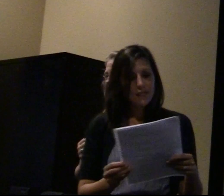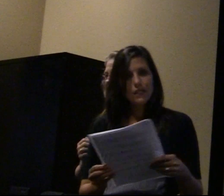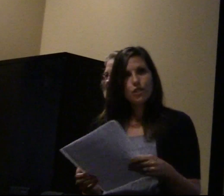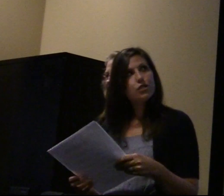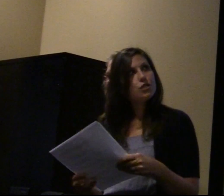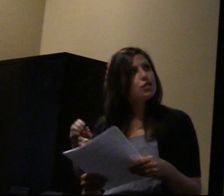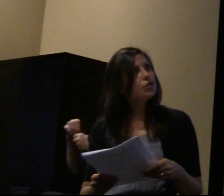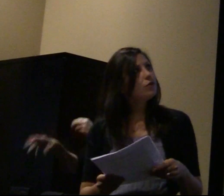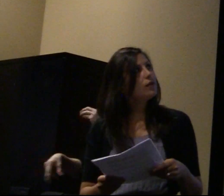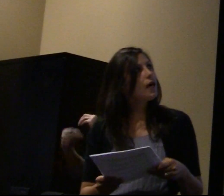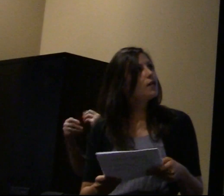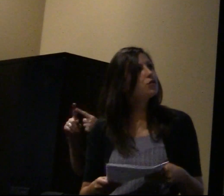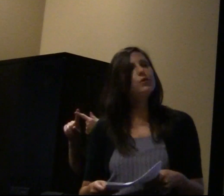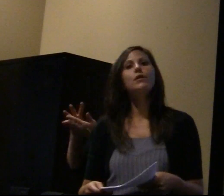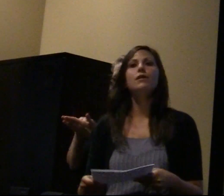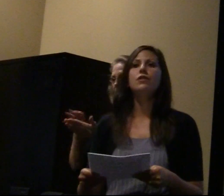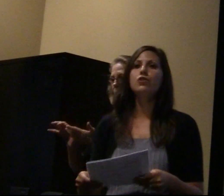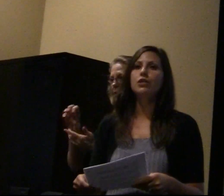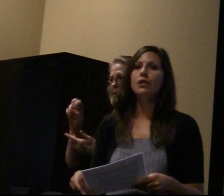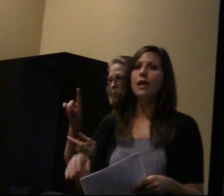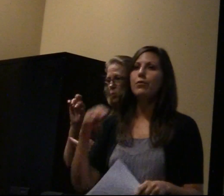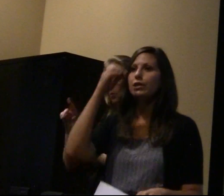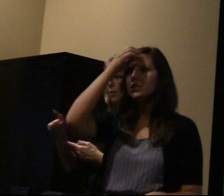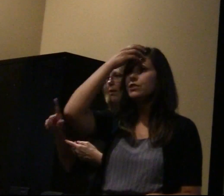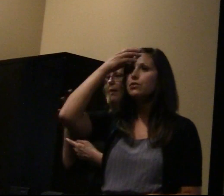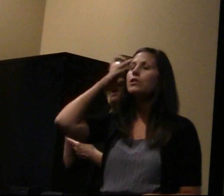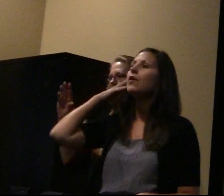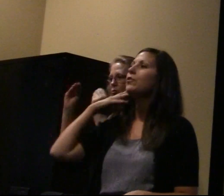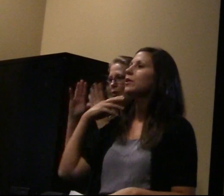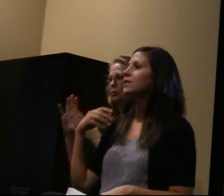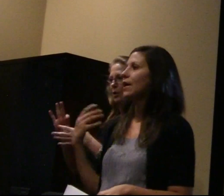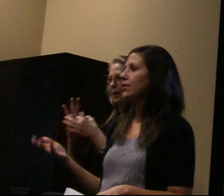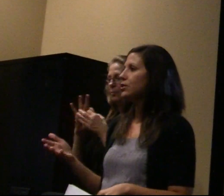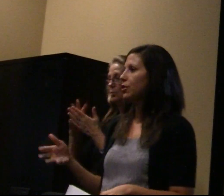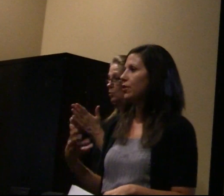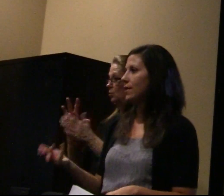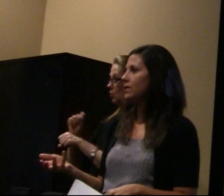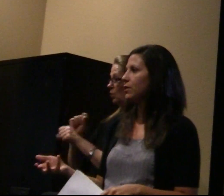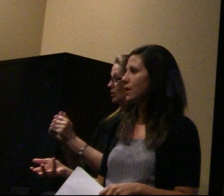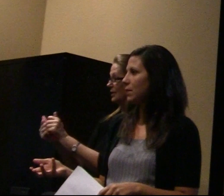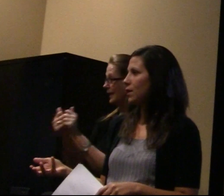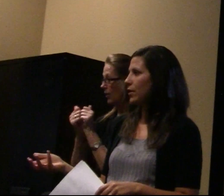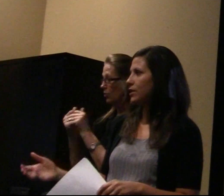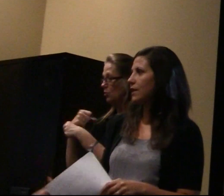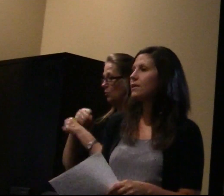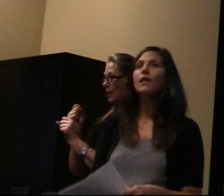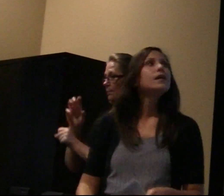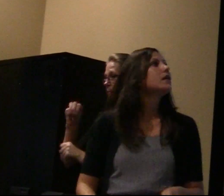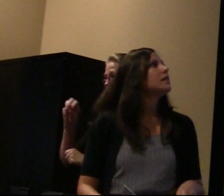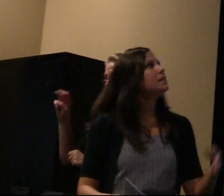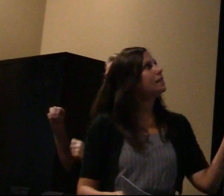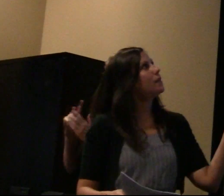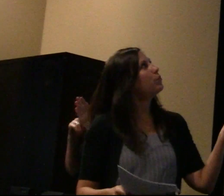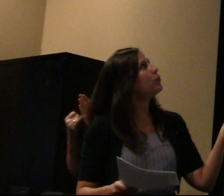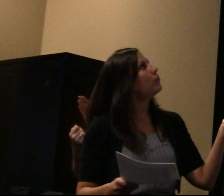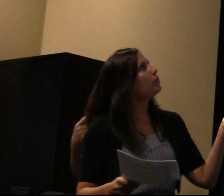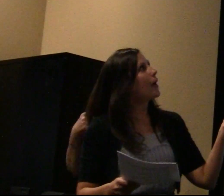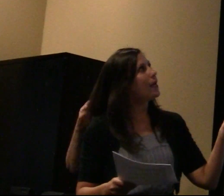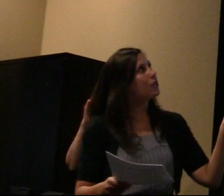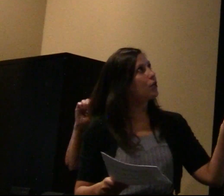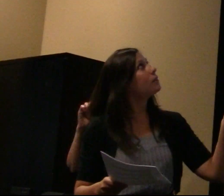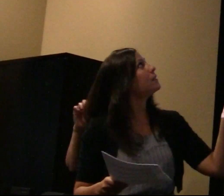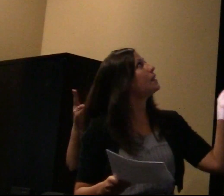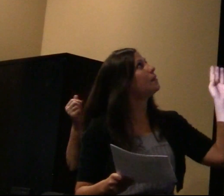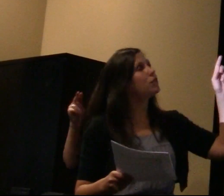In addition to student editorial and instructor collaboration, students often work together to create these multimedia projects. This example